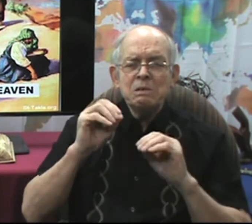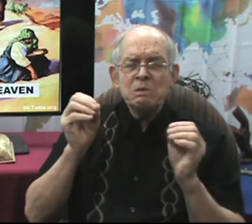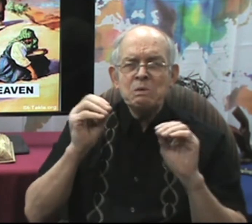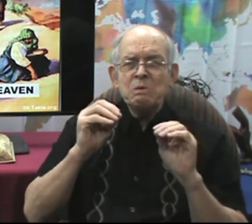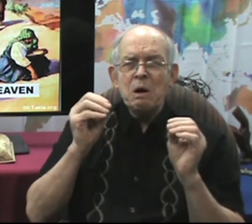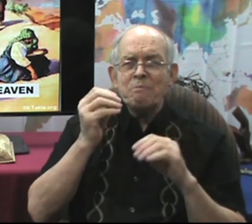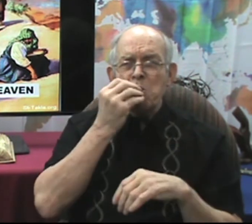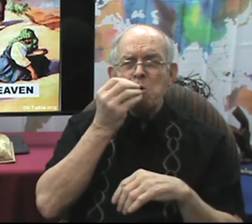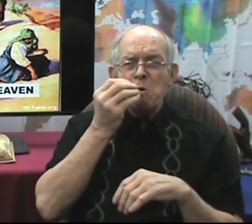No food!